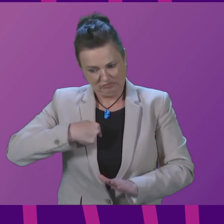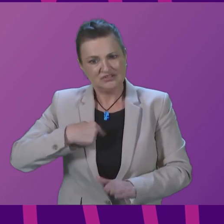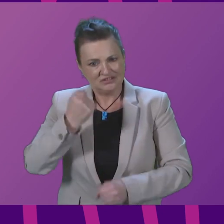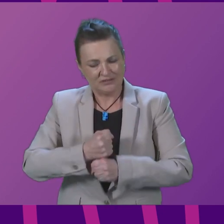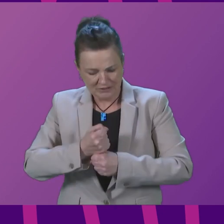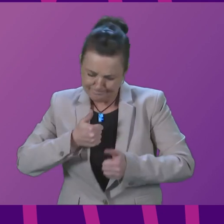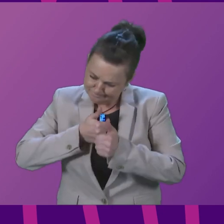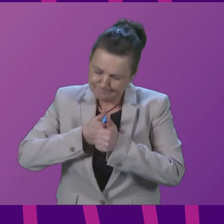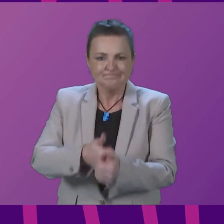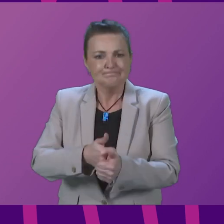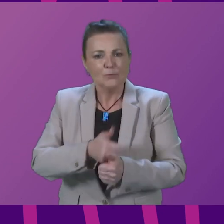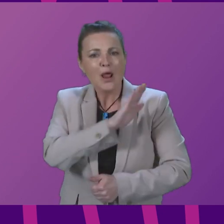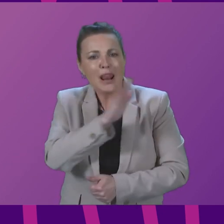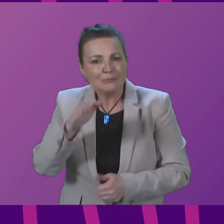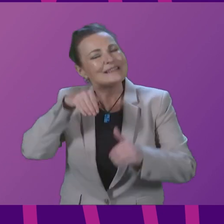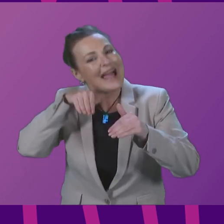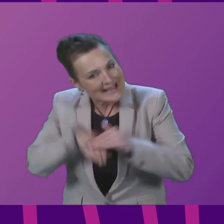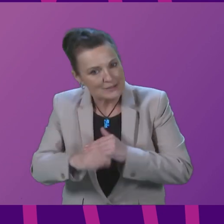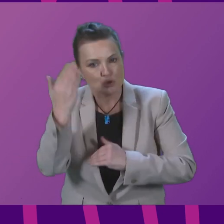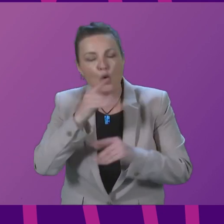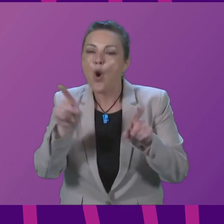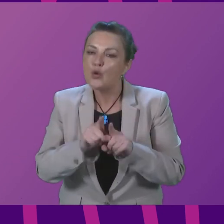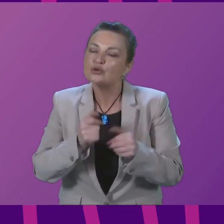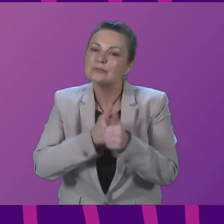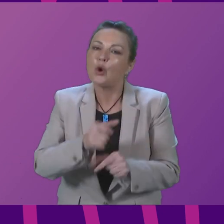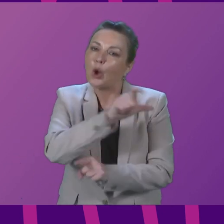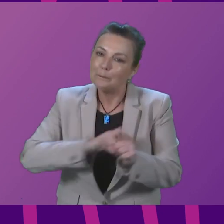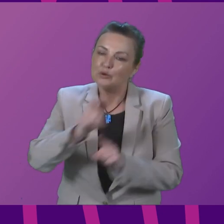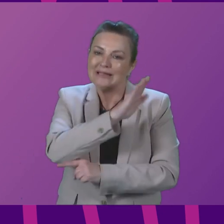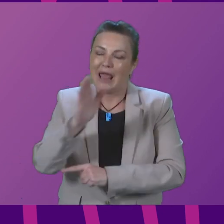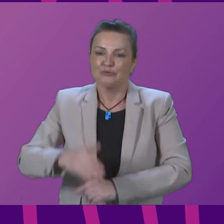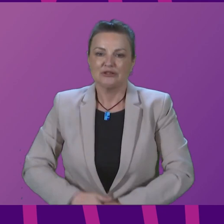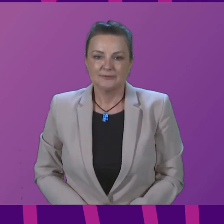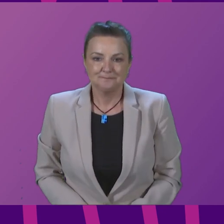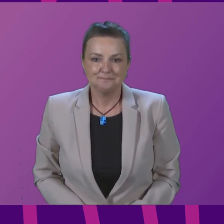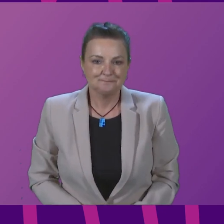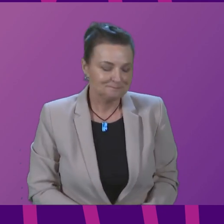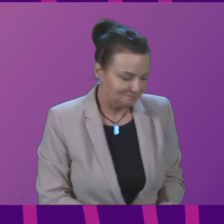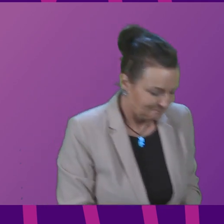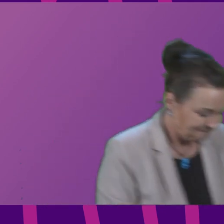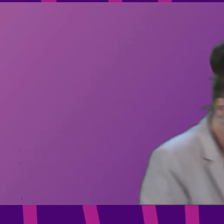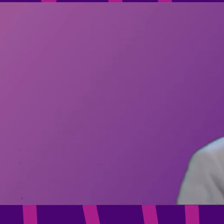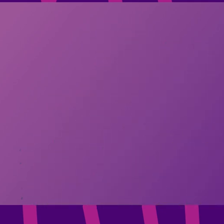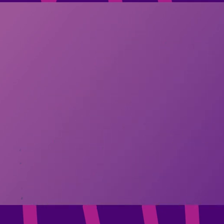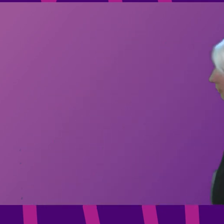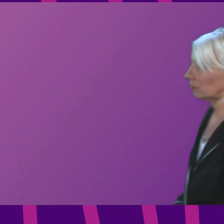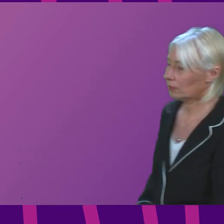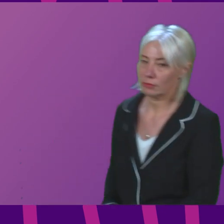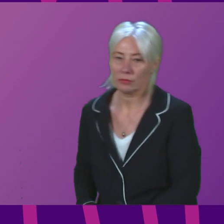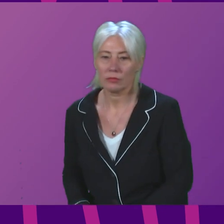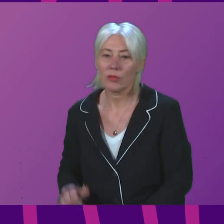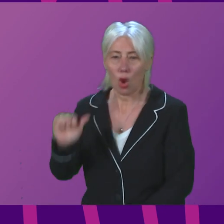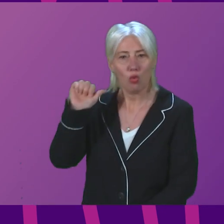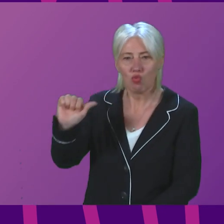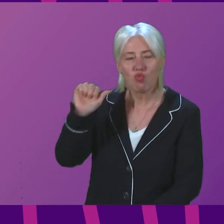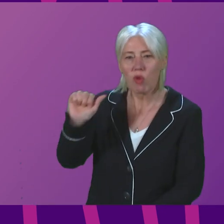in schools and to supporting local community libraries as well. Michael Marra. Thank you, President Officer. It is absolutely right to highlight the